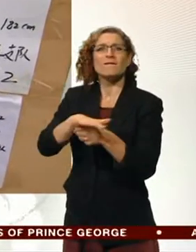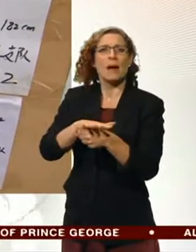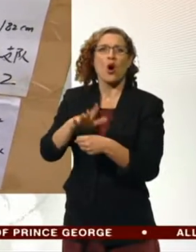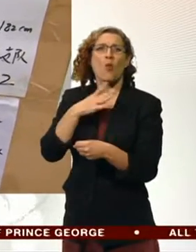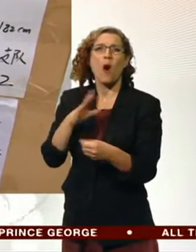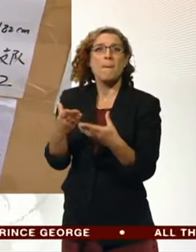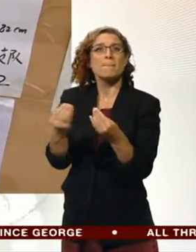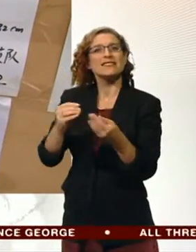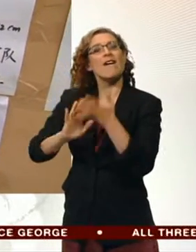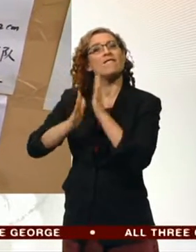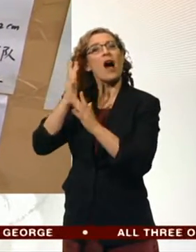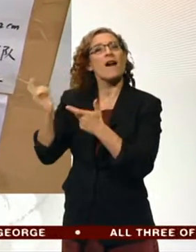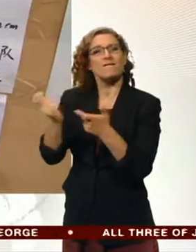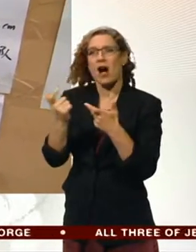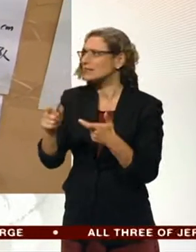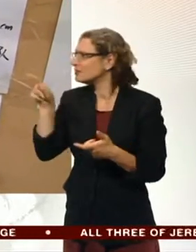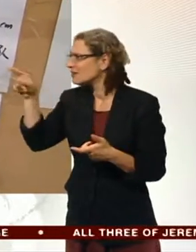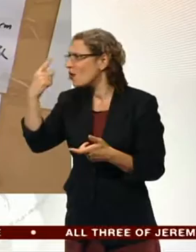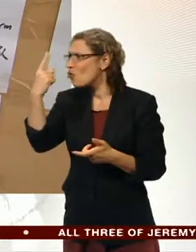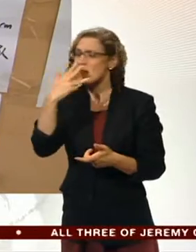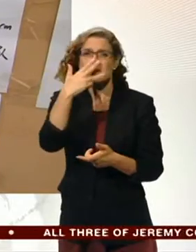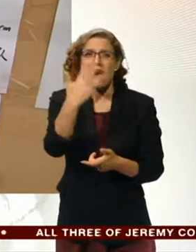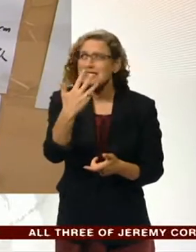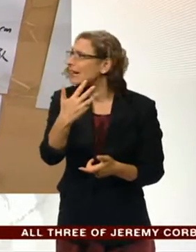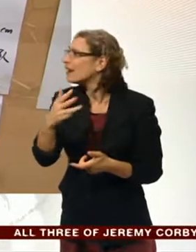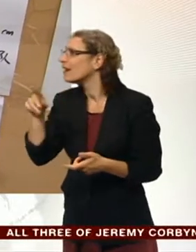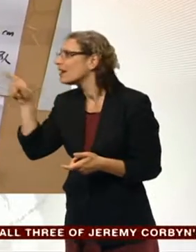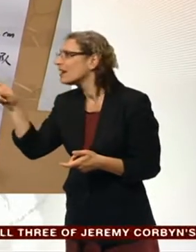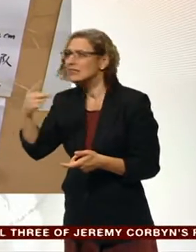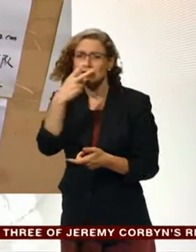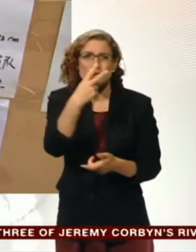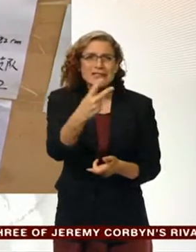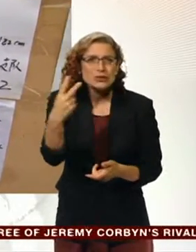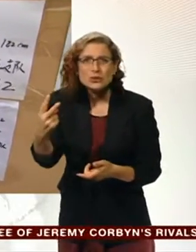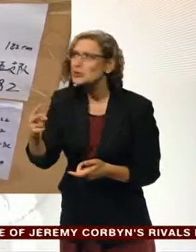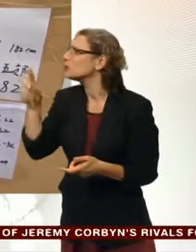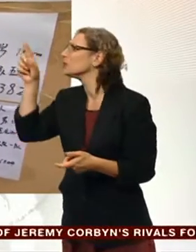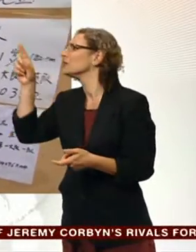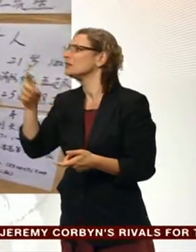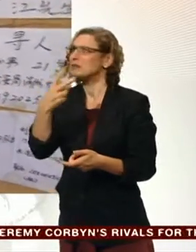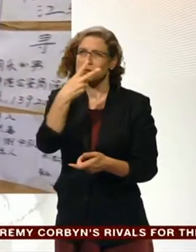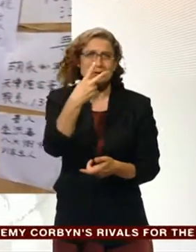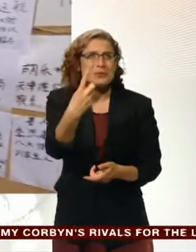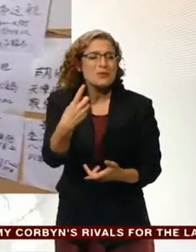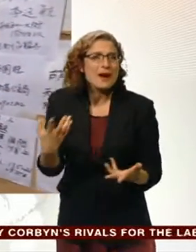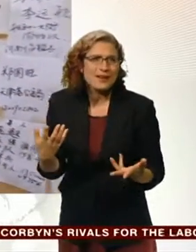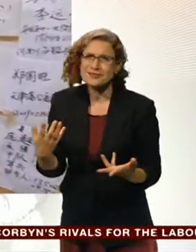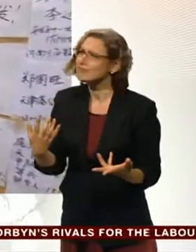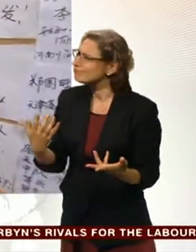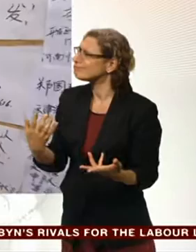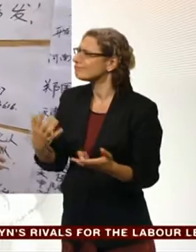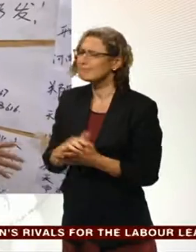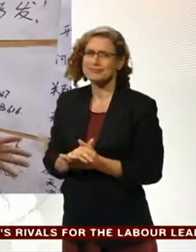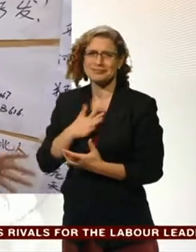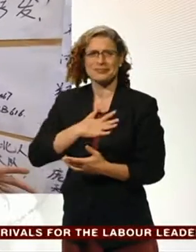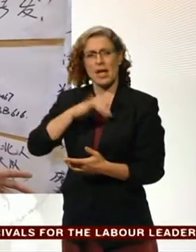missing firefighters. This one 19 years old, another one 22, this one 21 years old. The big fear, of course, is that these may have been some of